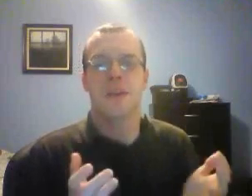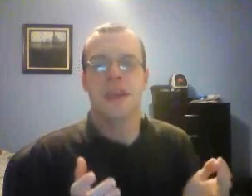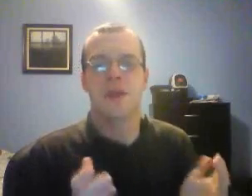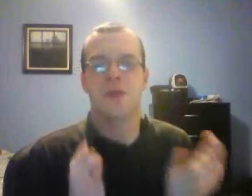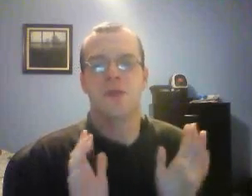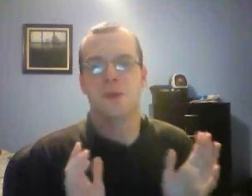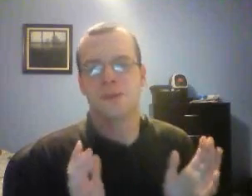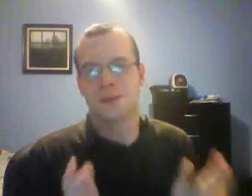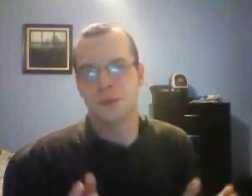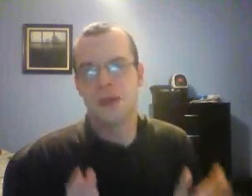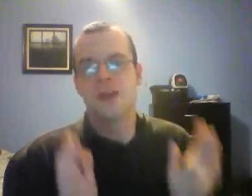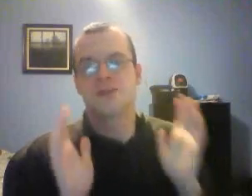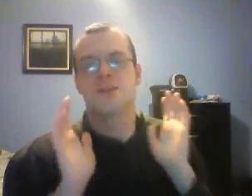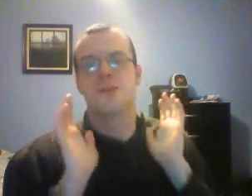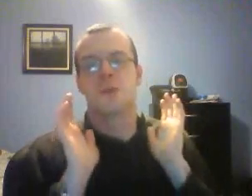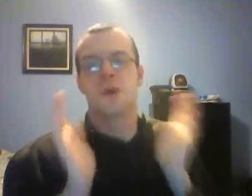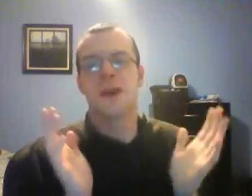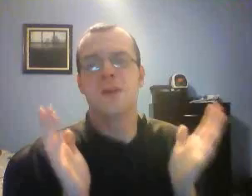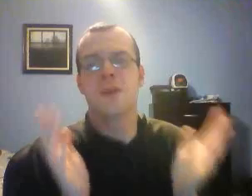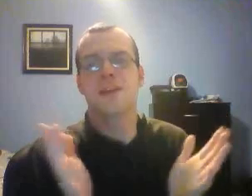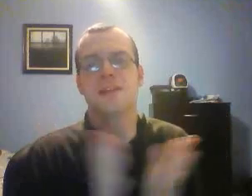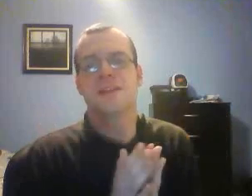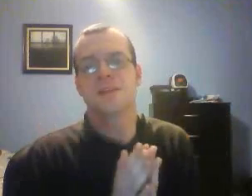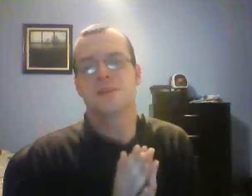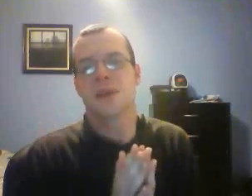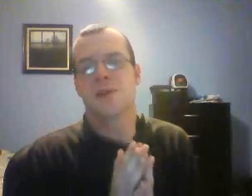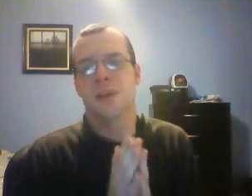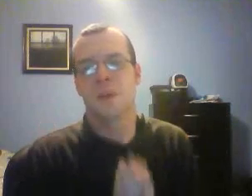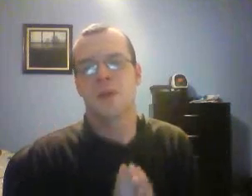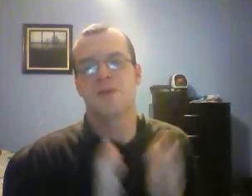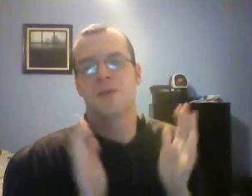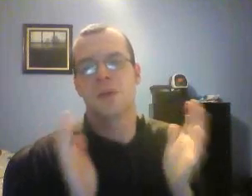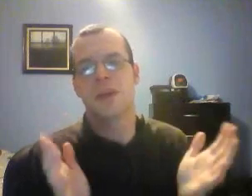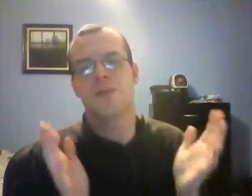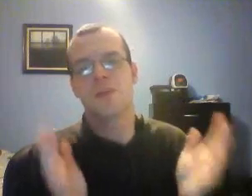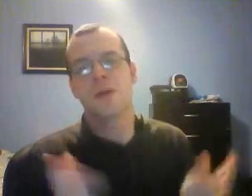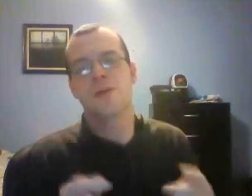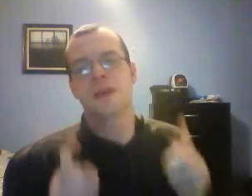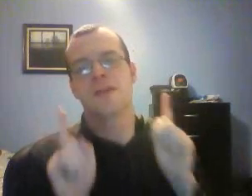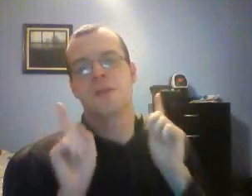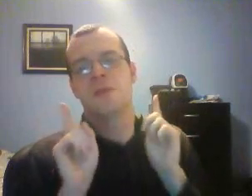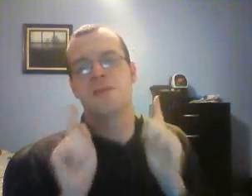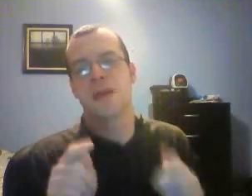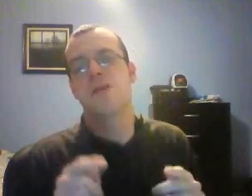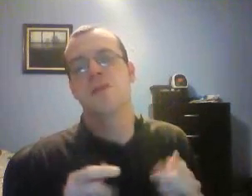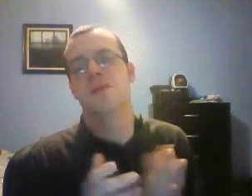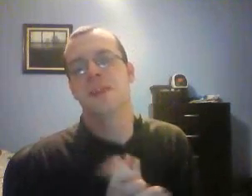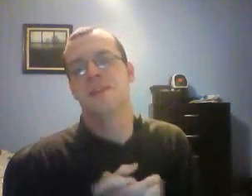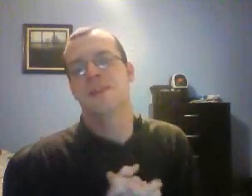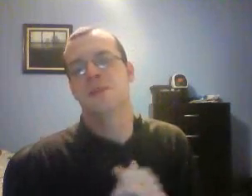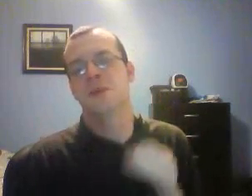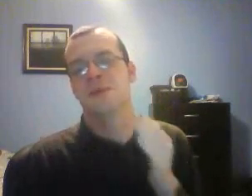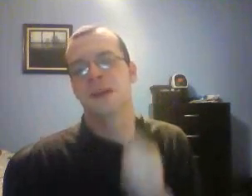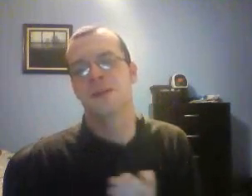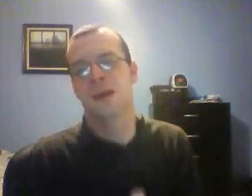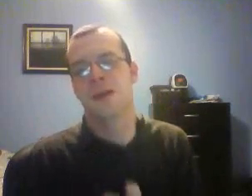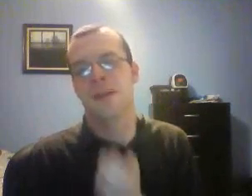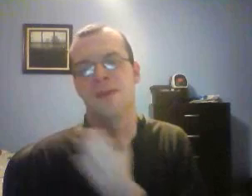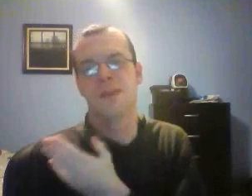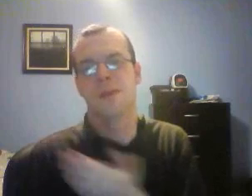U.K. to look forward to. So if you're wanting reasons to subscribe to the network, if you're looking for those, I think we found them. Things like 205 Live and the